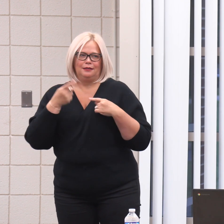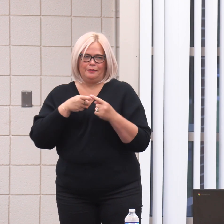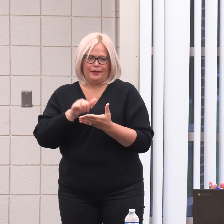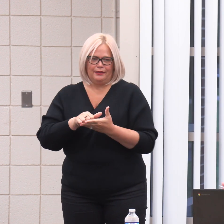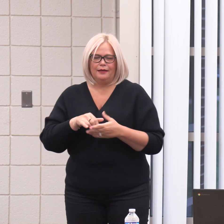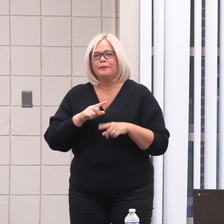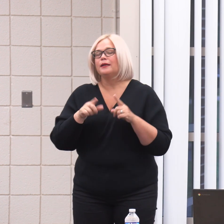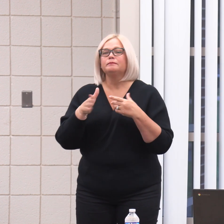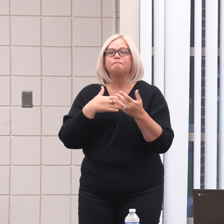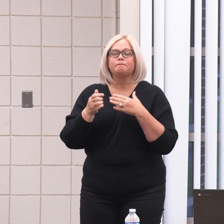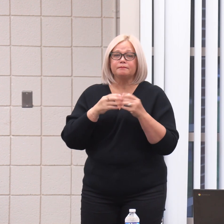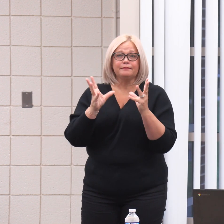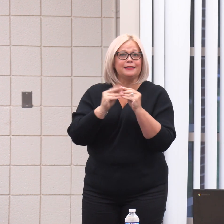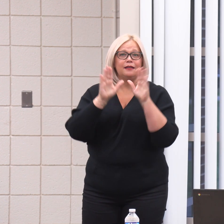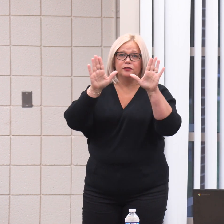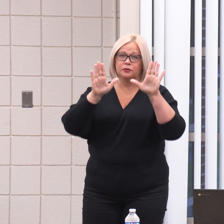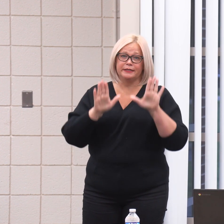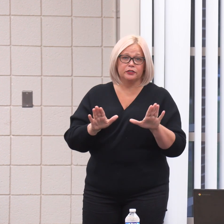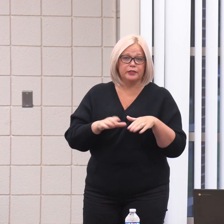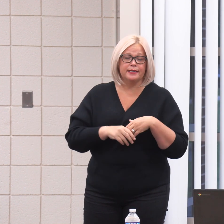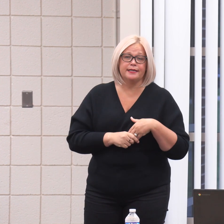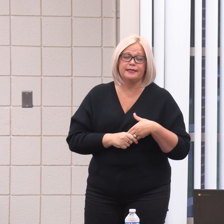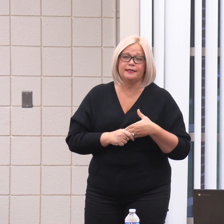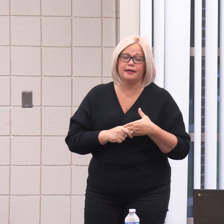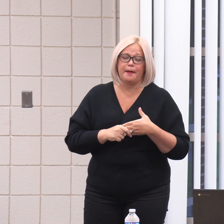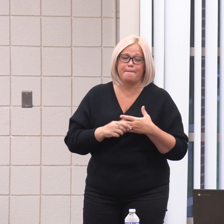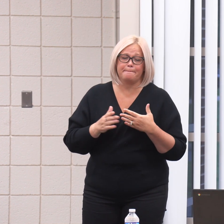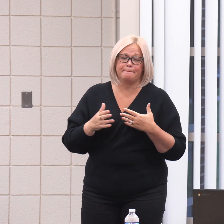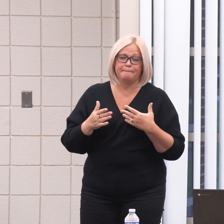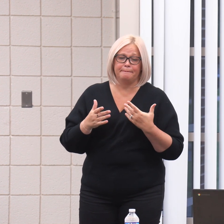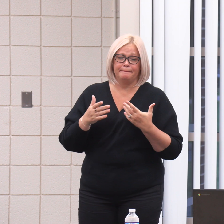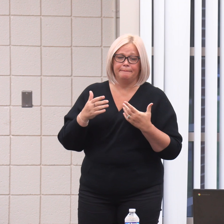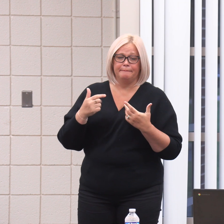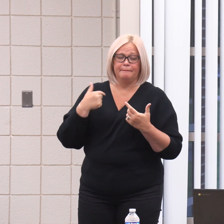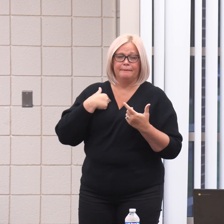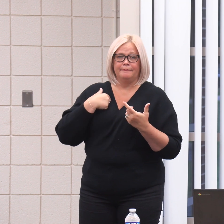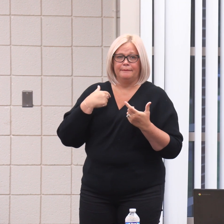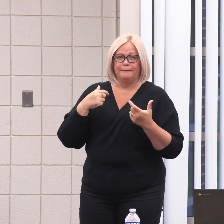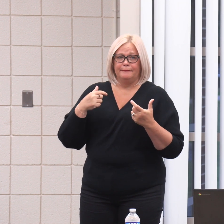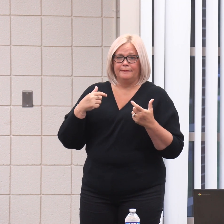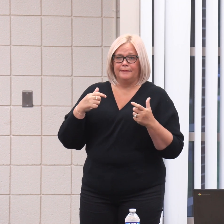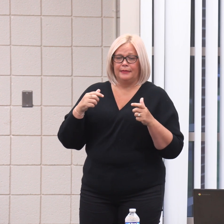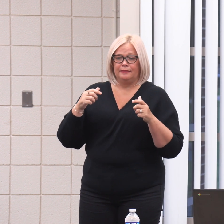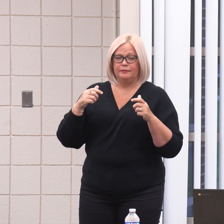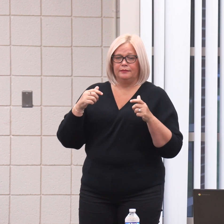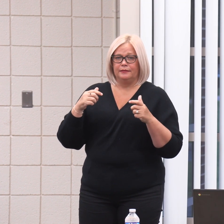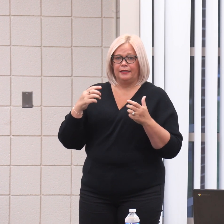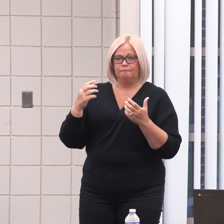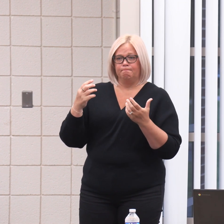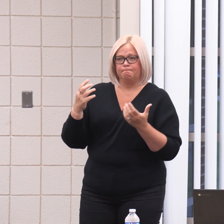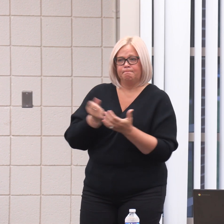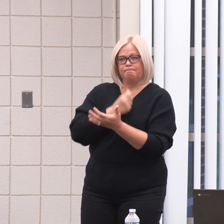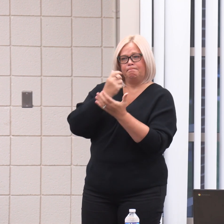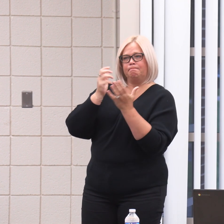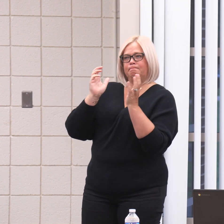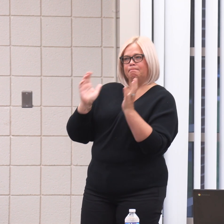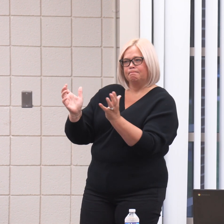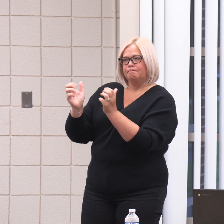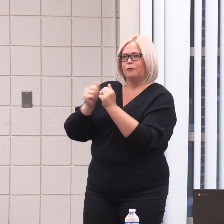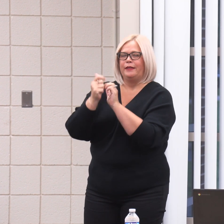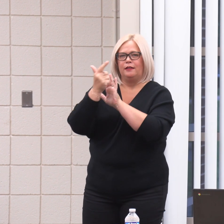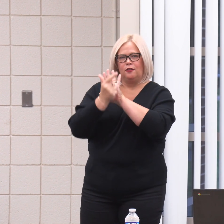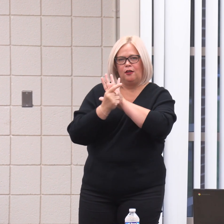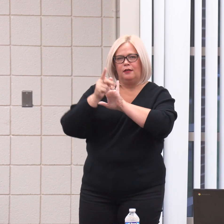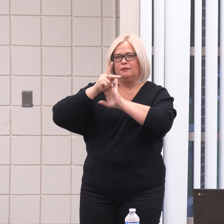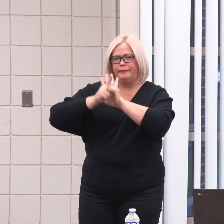about that. But anyway, the conference was great outside of that. We had a chance to, you know, talk a little bit of legislation, too,